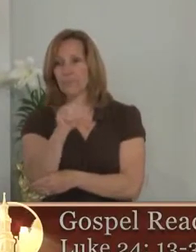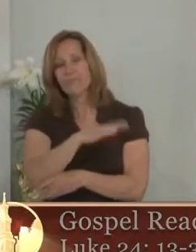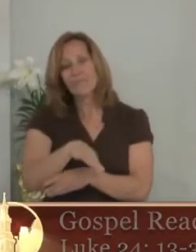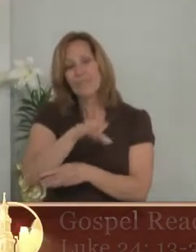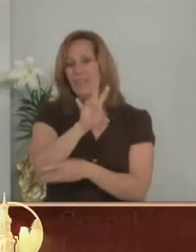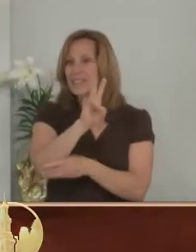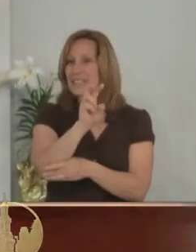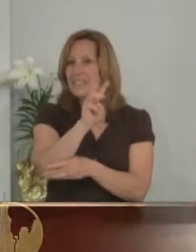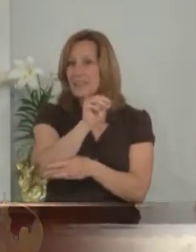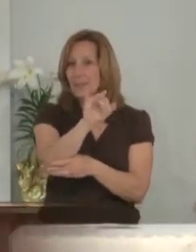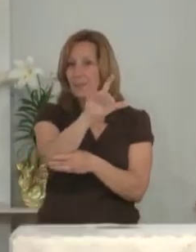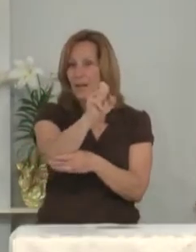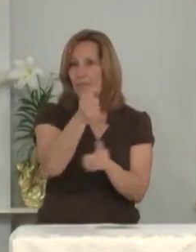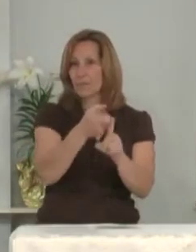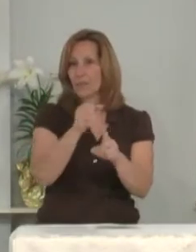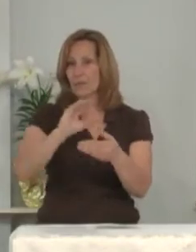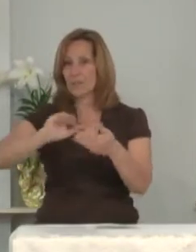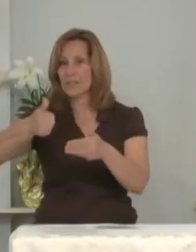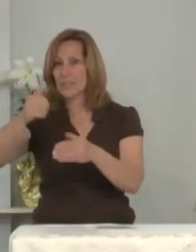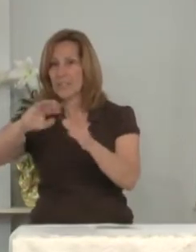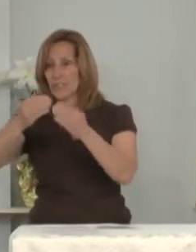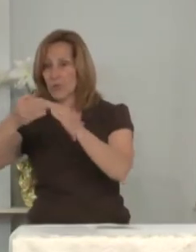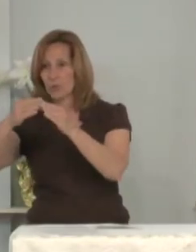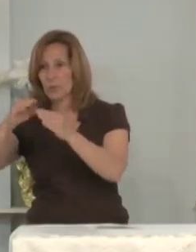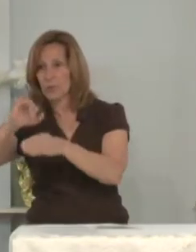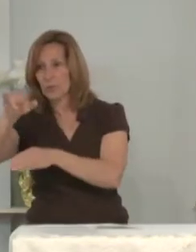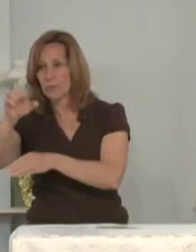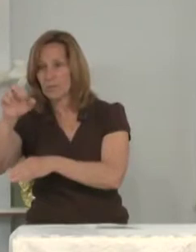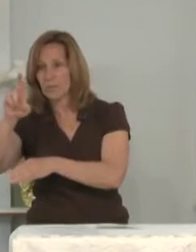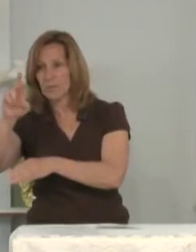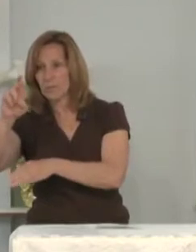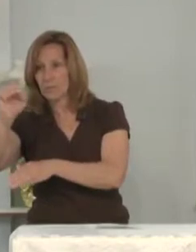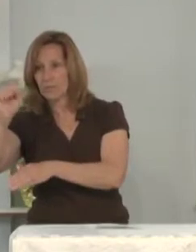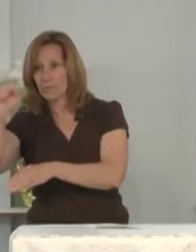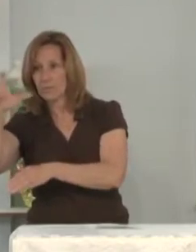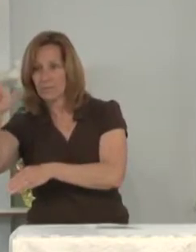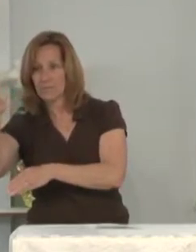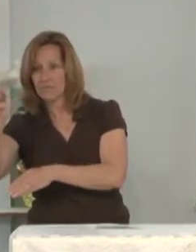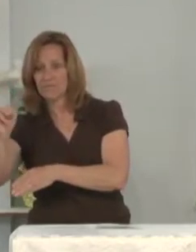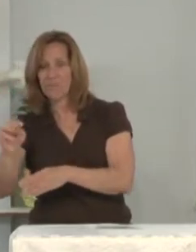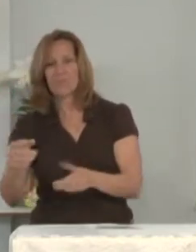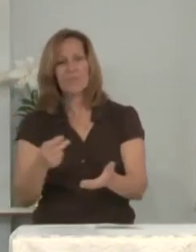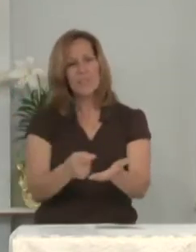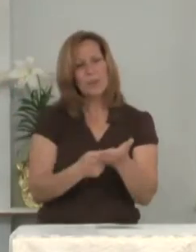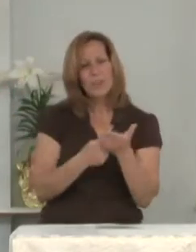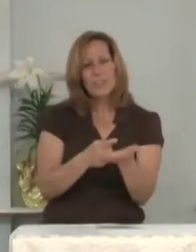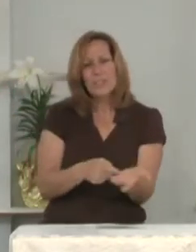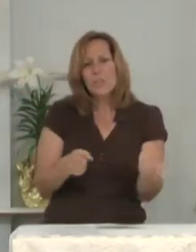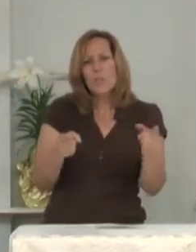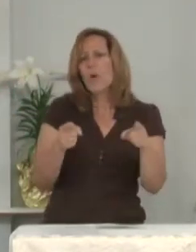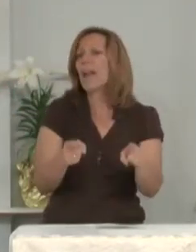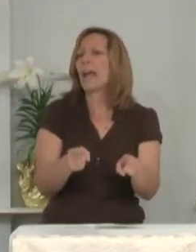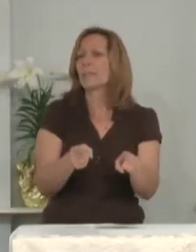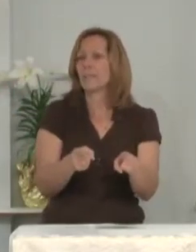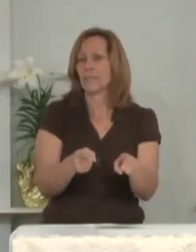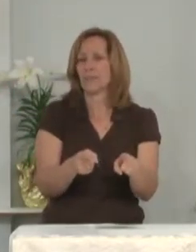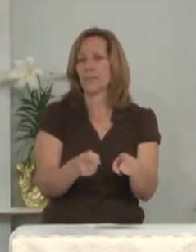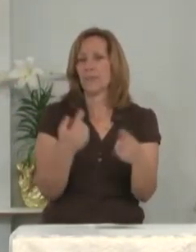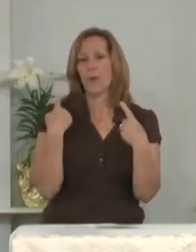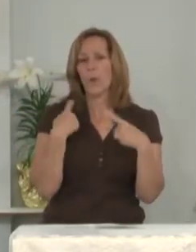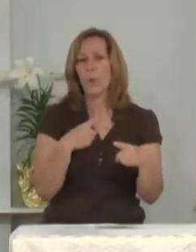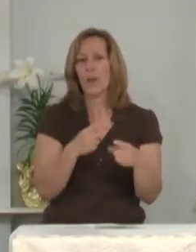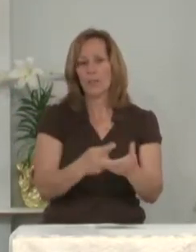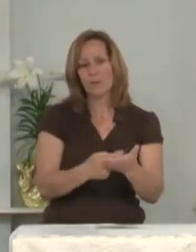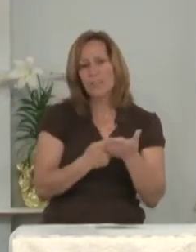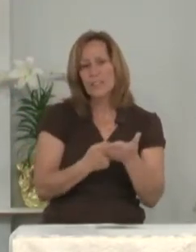about seven miles from Jerusalem. They were talking about everything that had happened. While